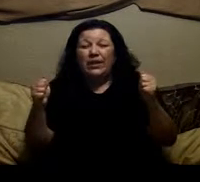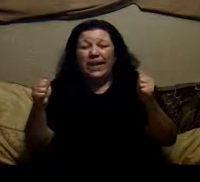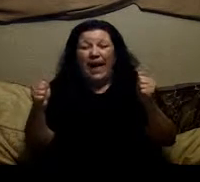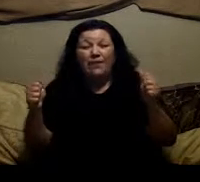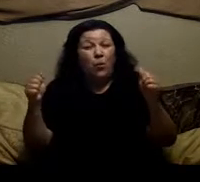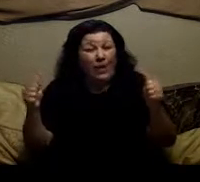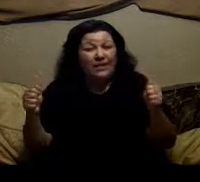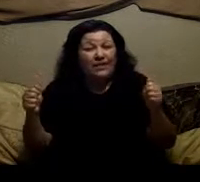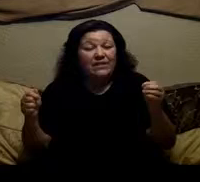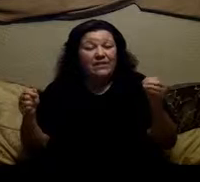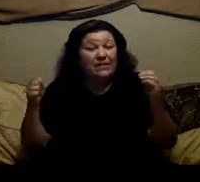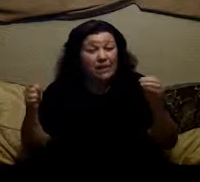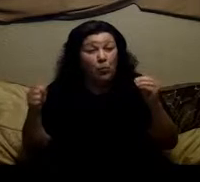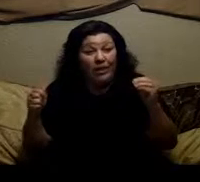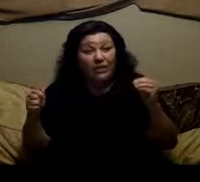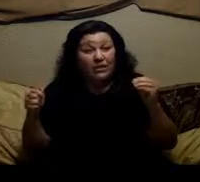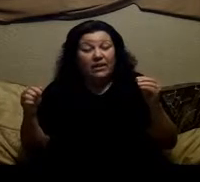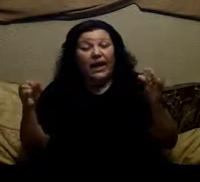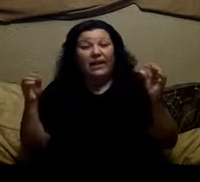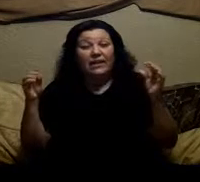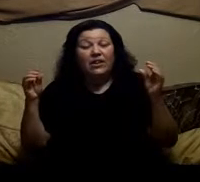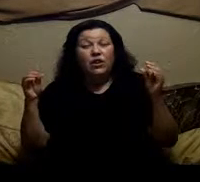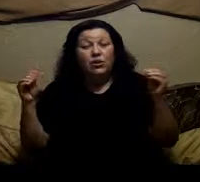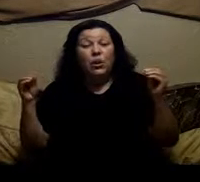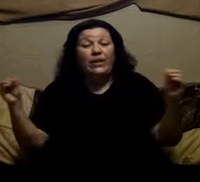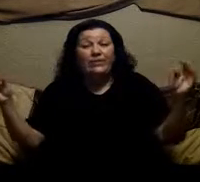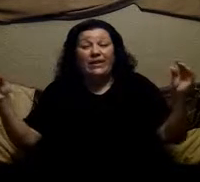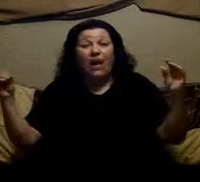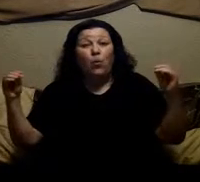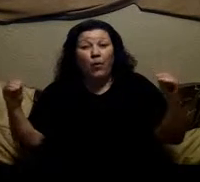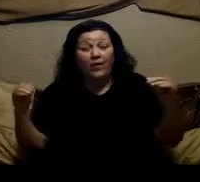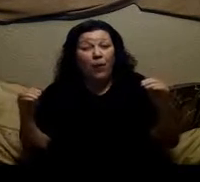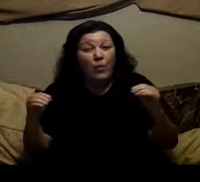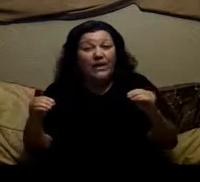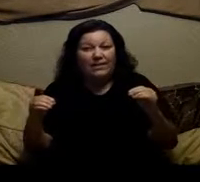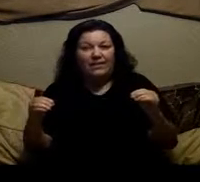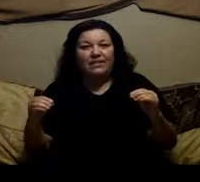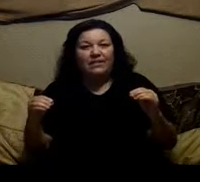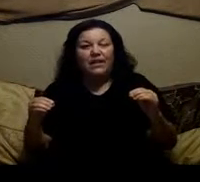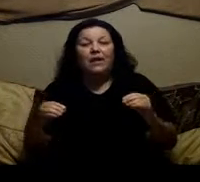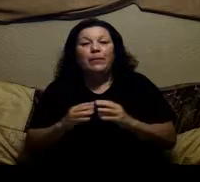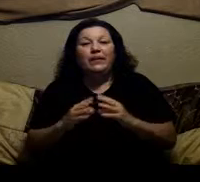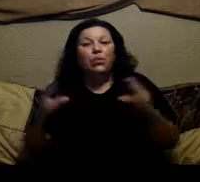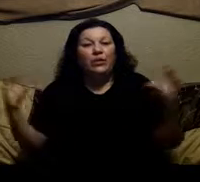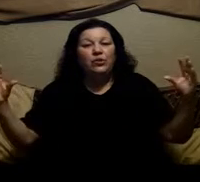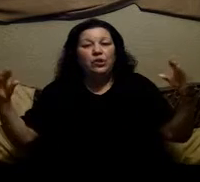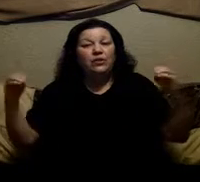are going to have a weakness somewhere and you're going to find out where that weakness is because when you start